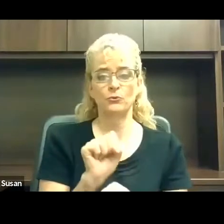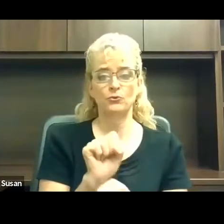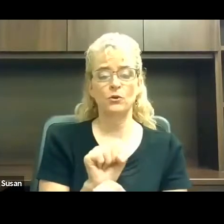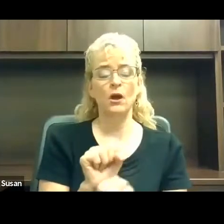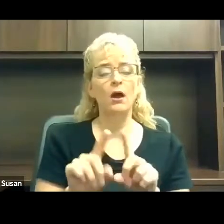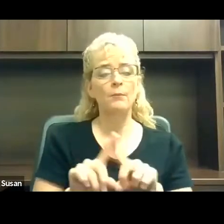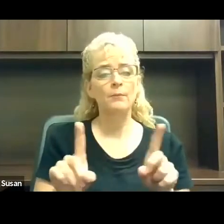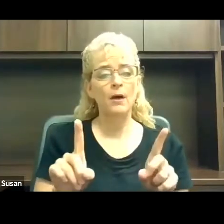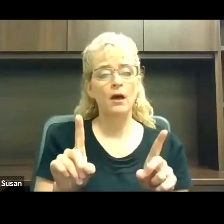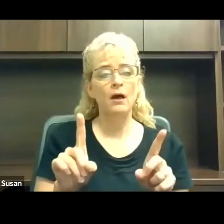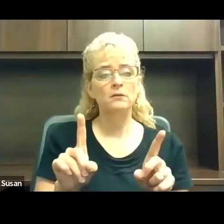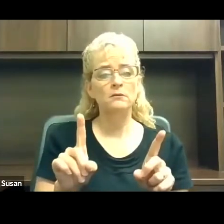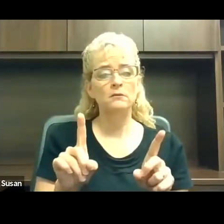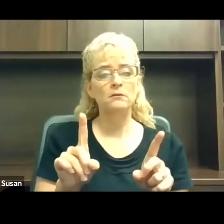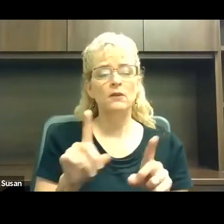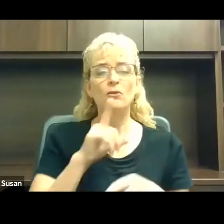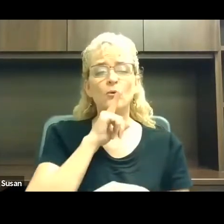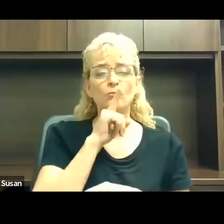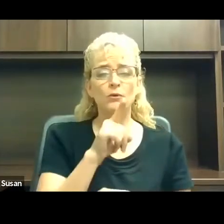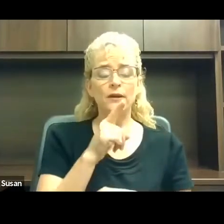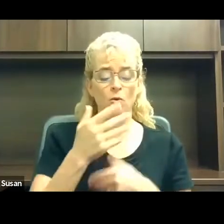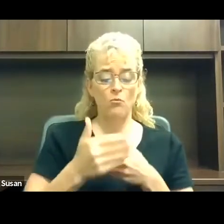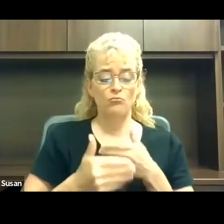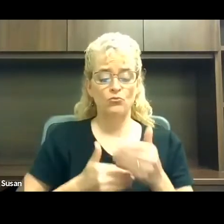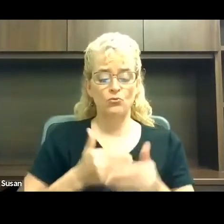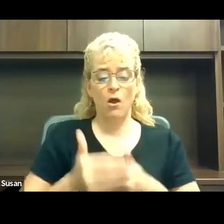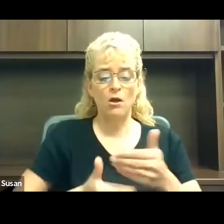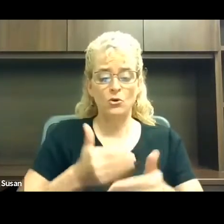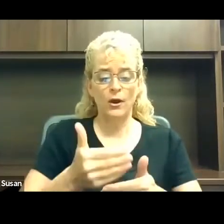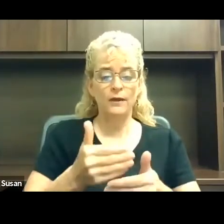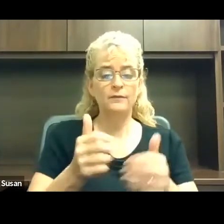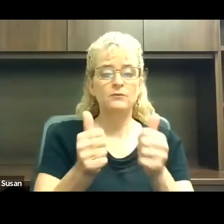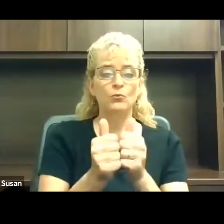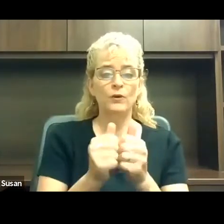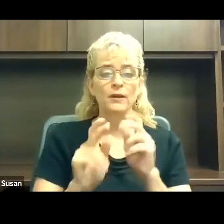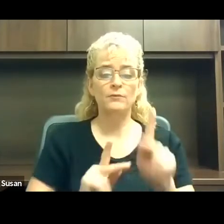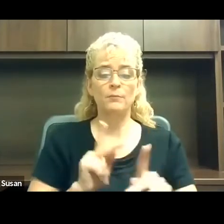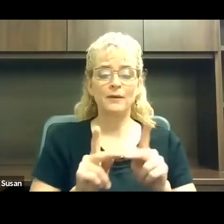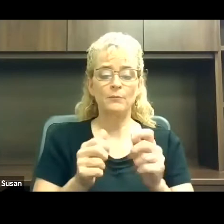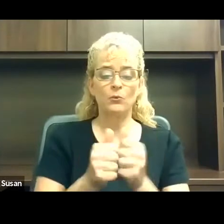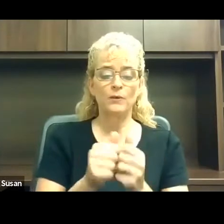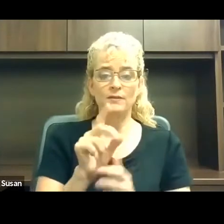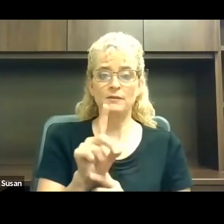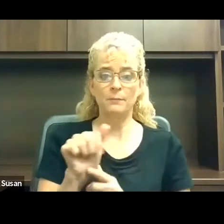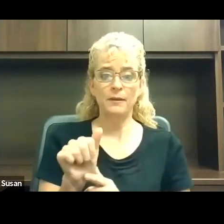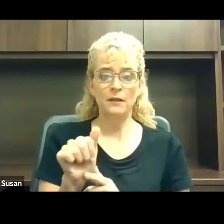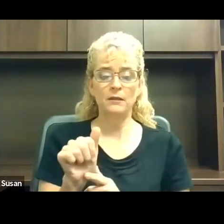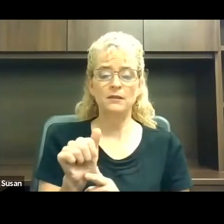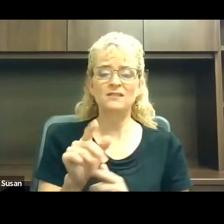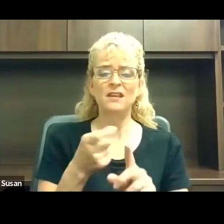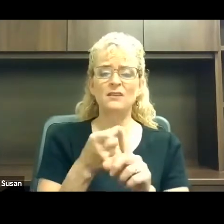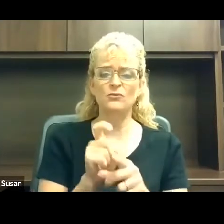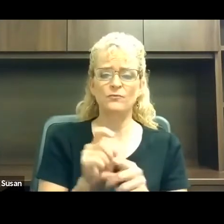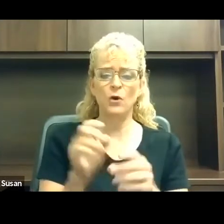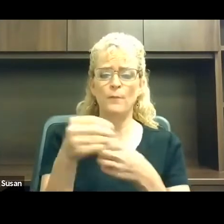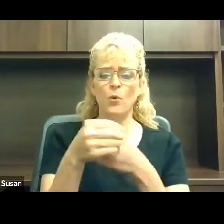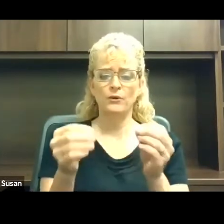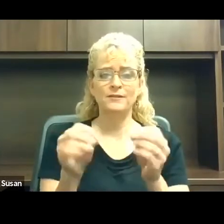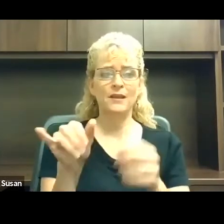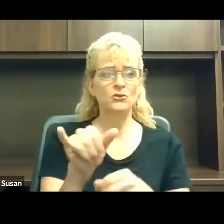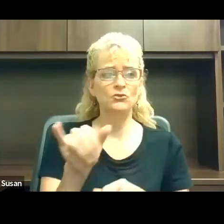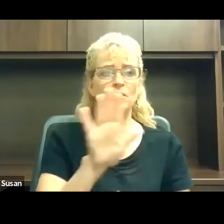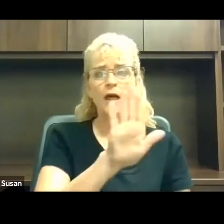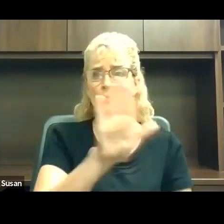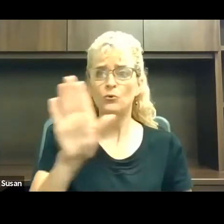progress that's going to be made for people with disabilities will come from organizations like yours, from